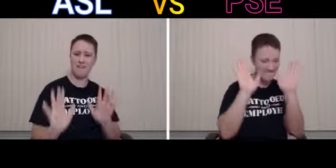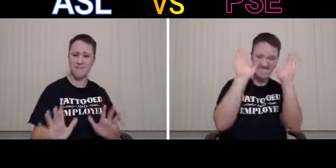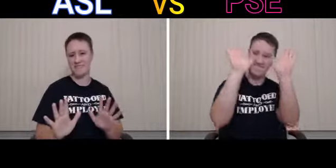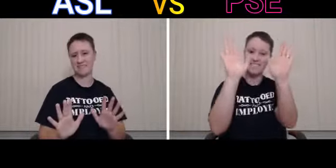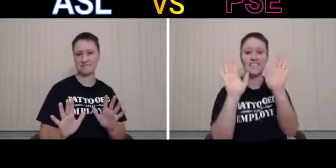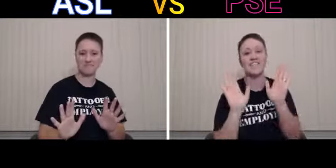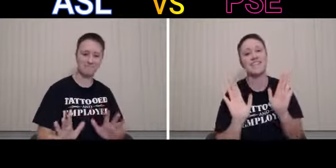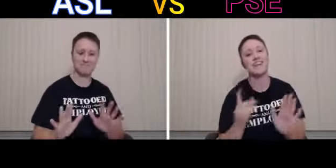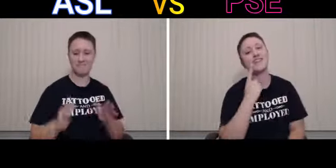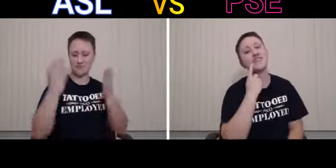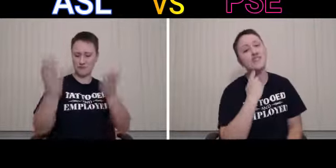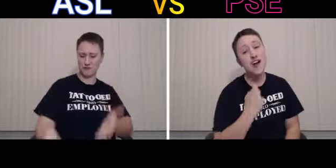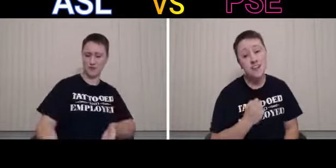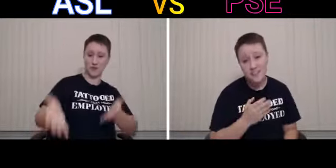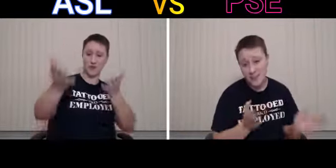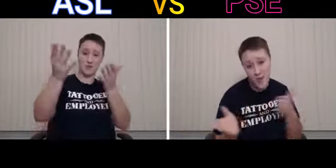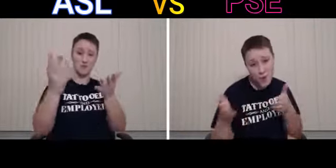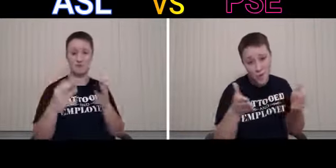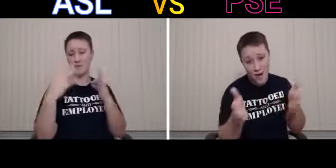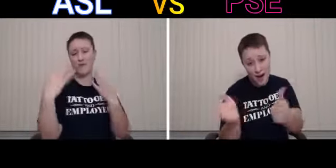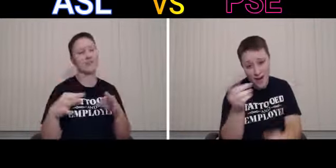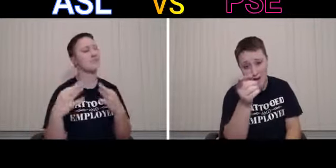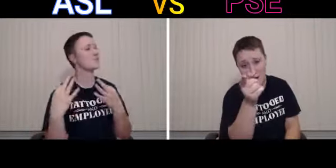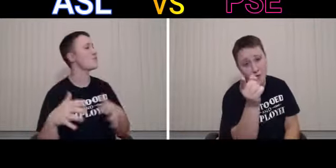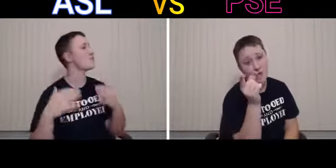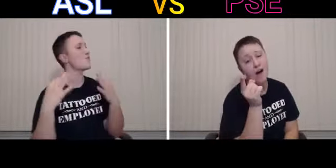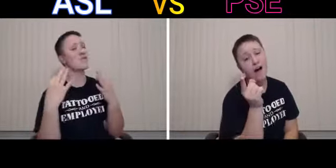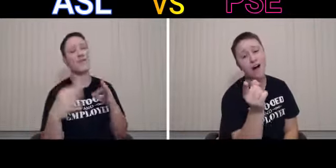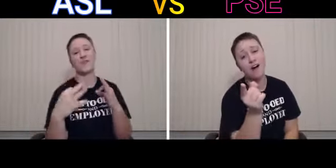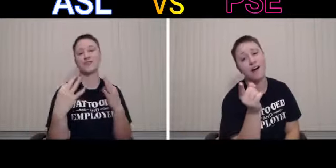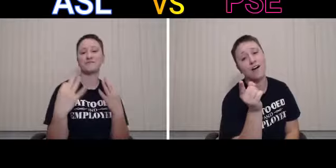Just the way you are